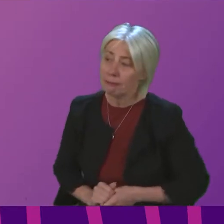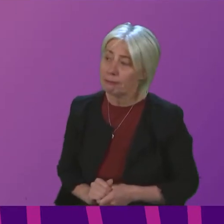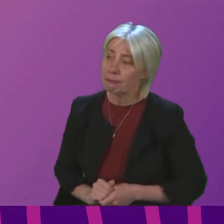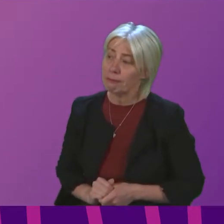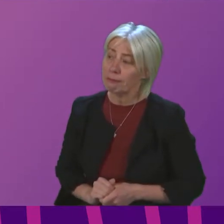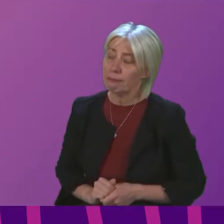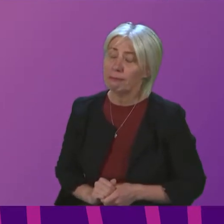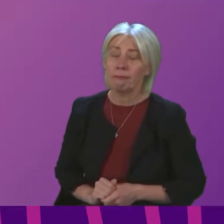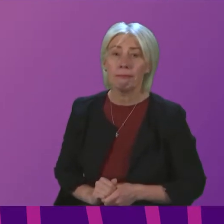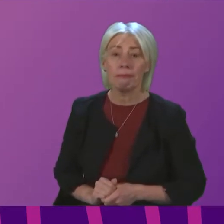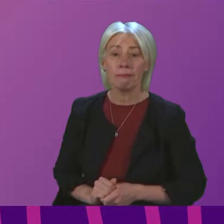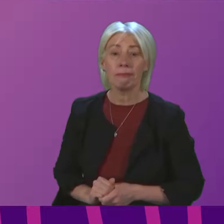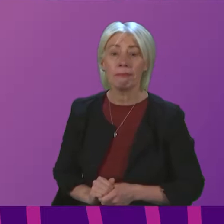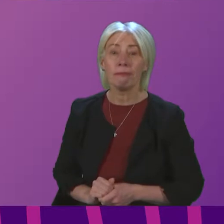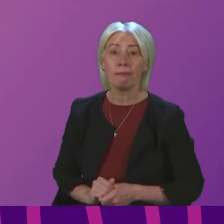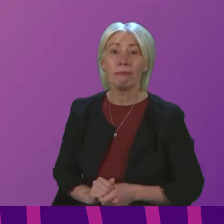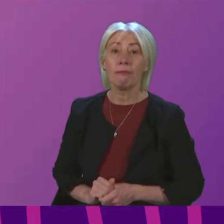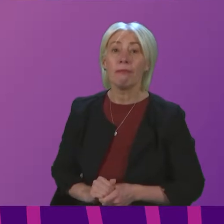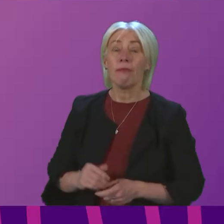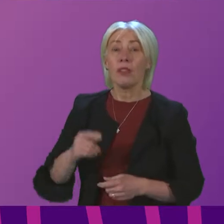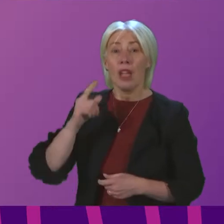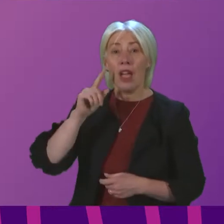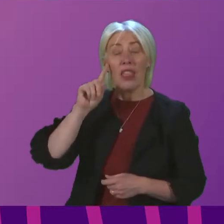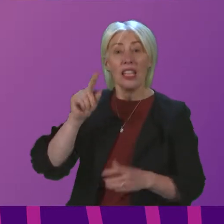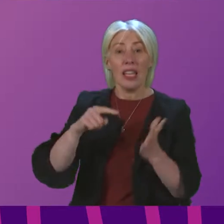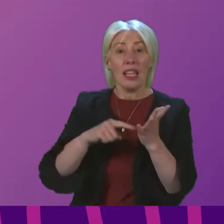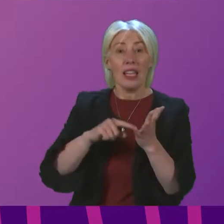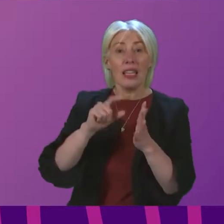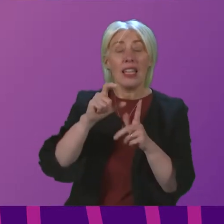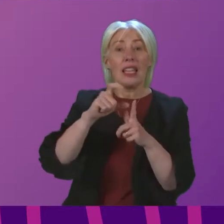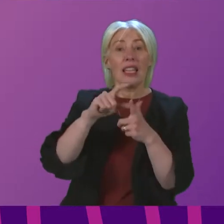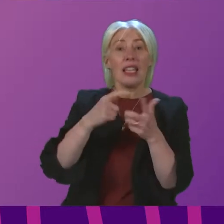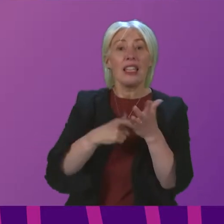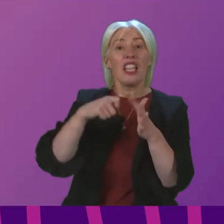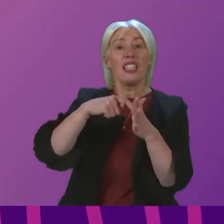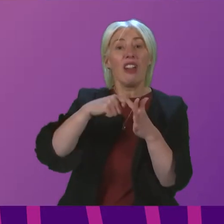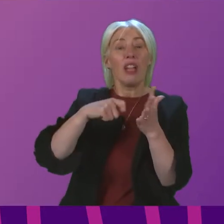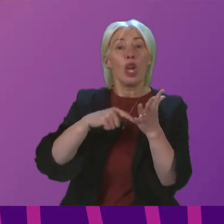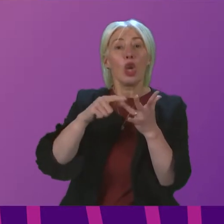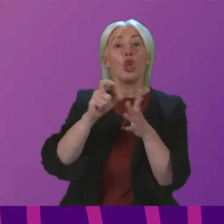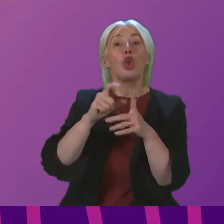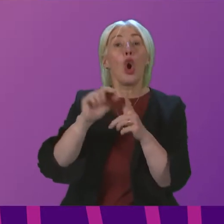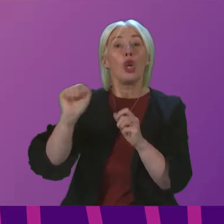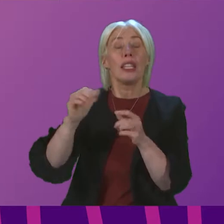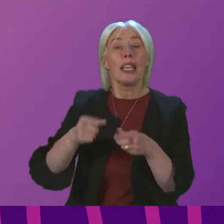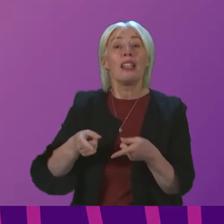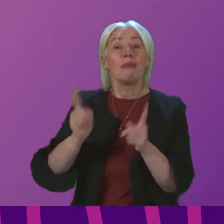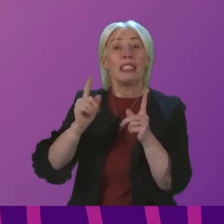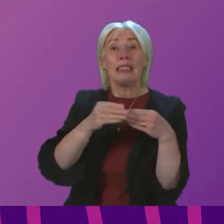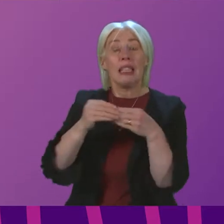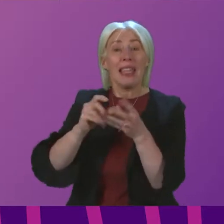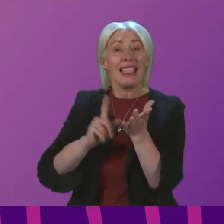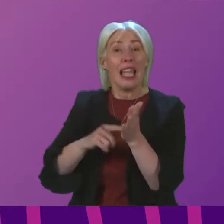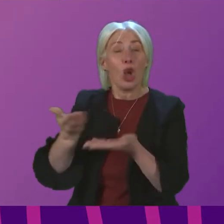David Torrance, thank you. Thank you, Commissioner. To write to Derek Todd at the Scottish Sensory Hub, who is the lead BSL consultant with the Alliance.